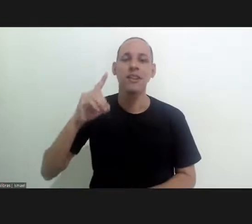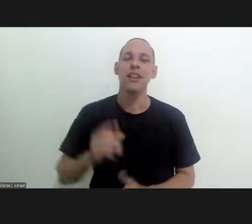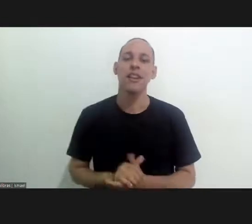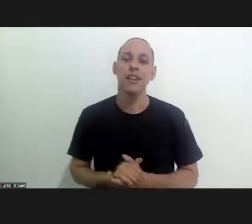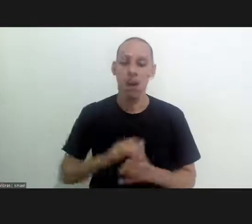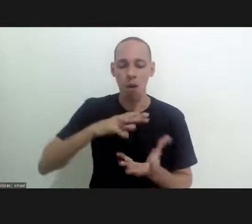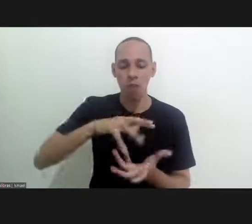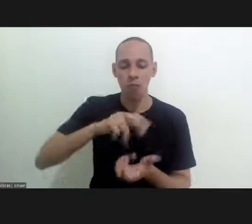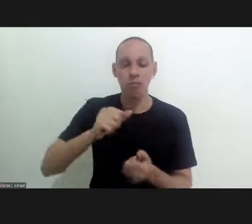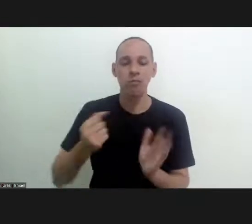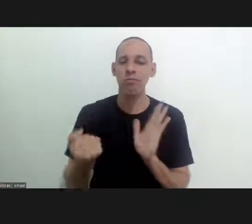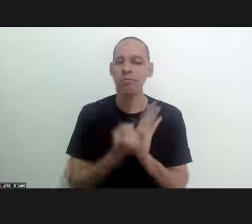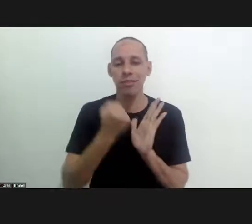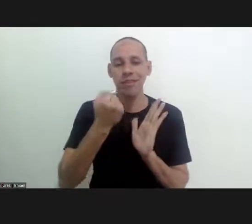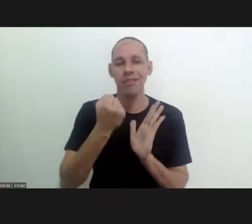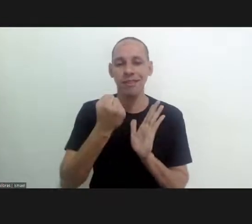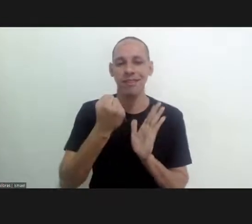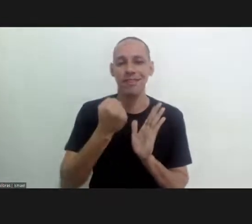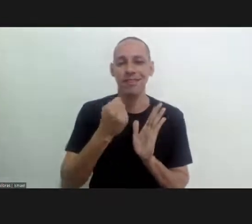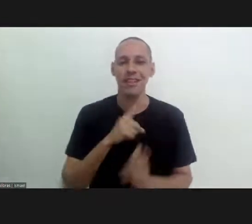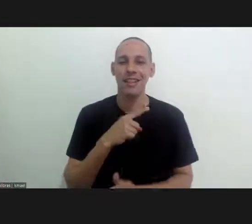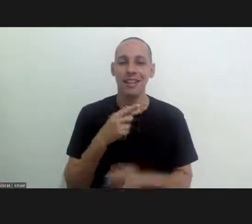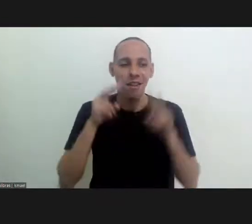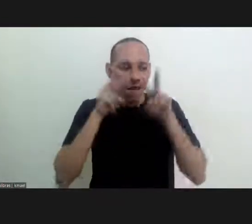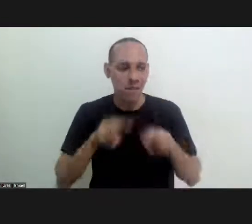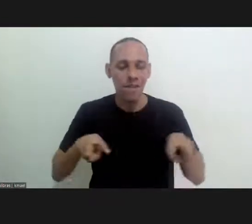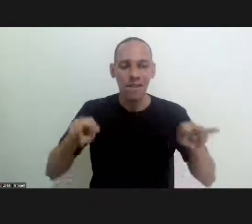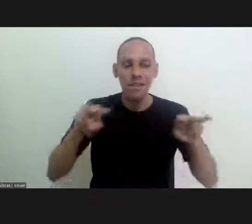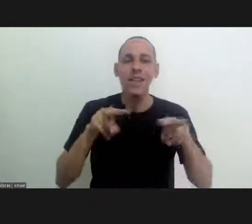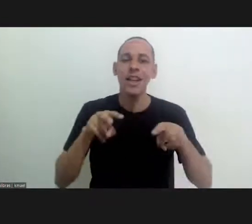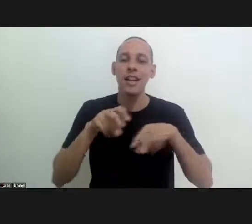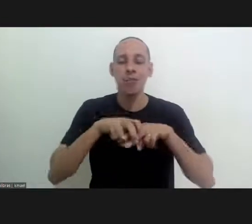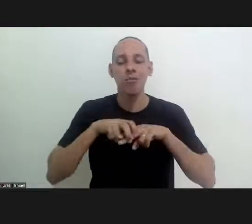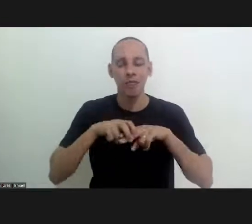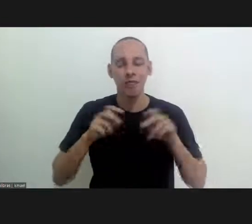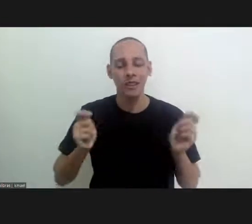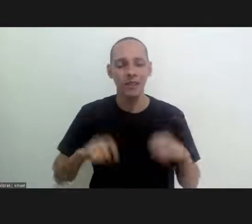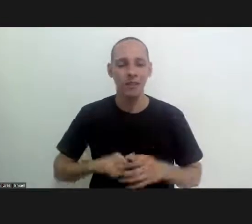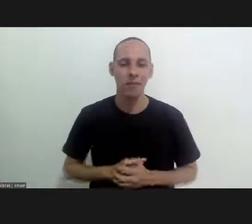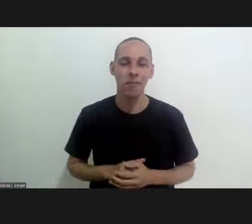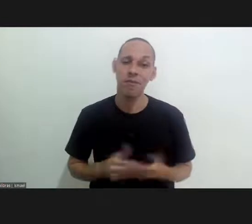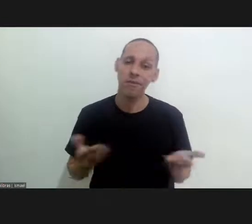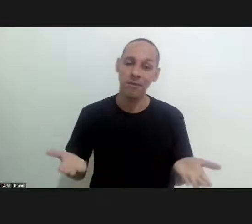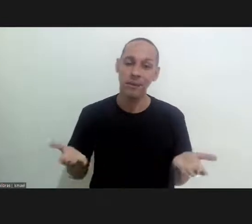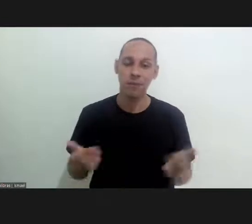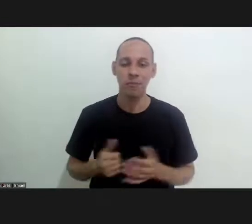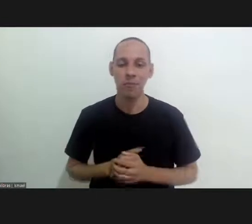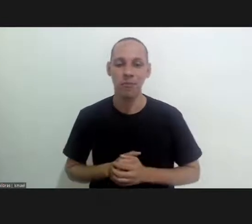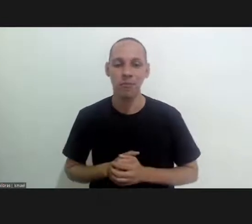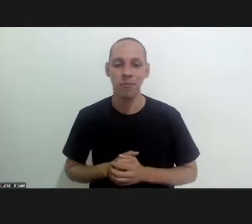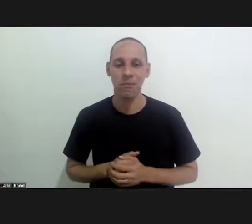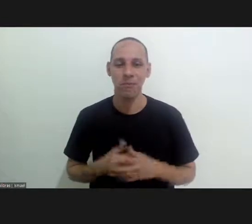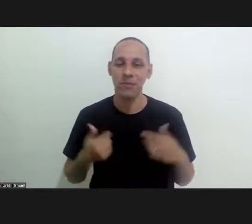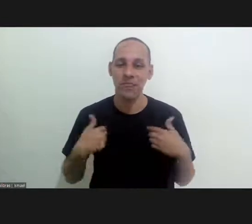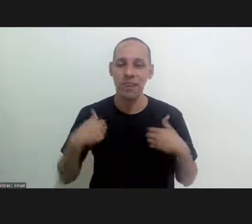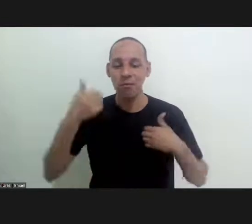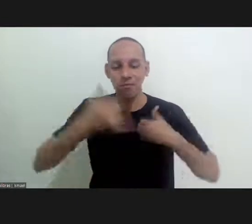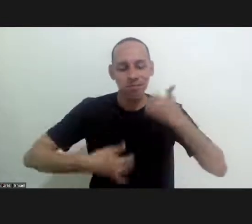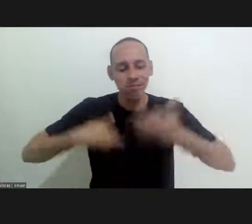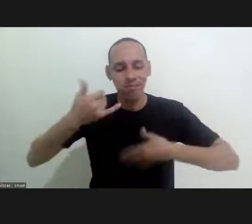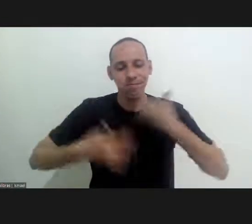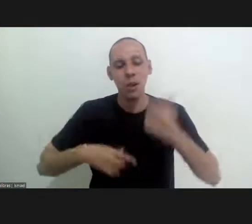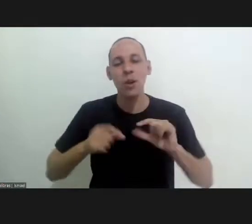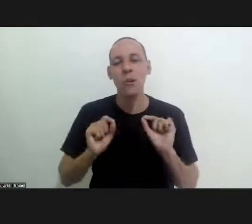landmark for the entire world for us to have visibility for this cause. So it's with these